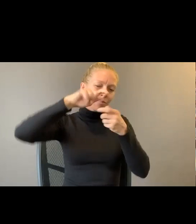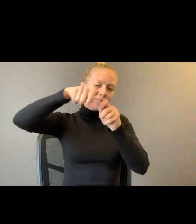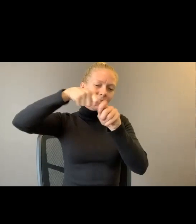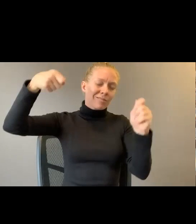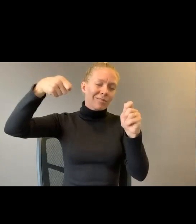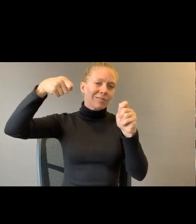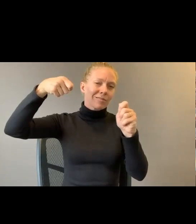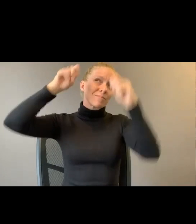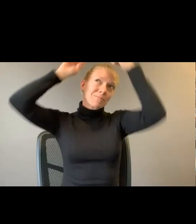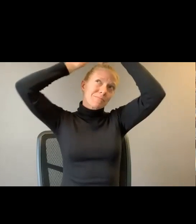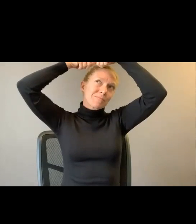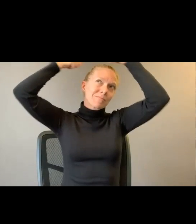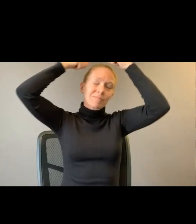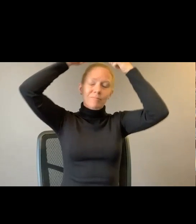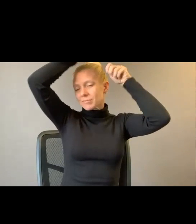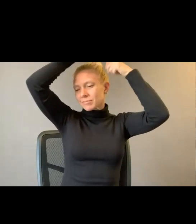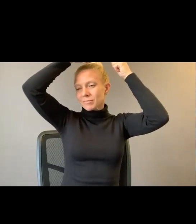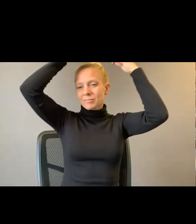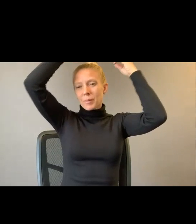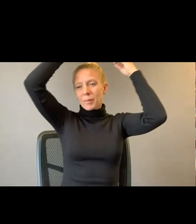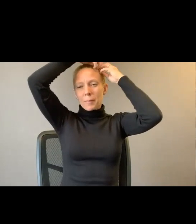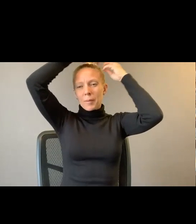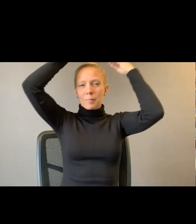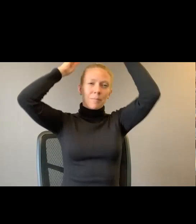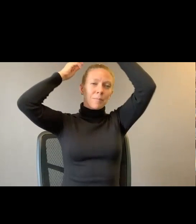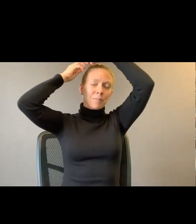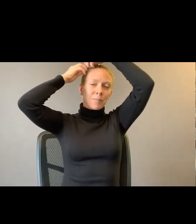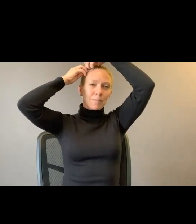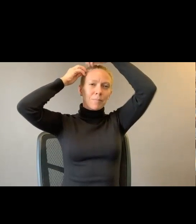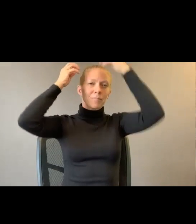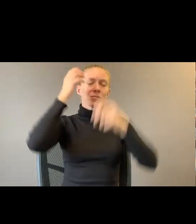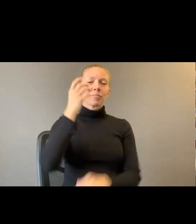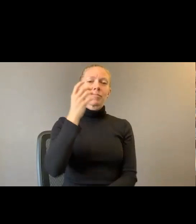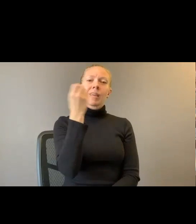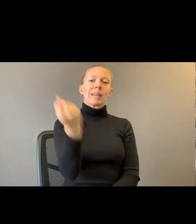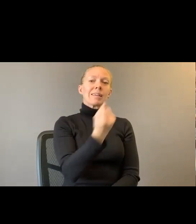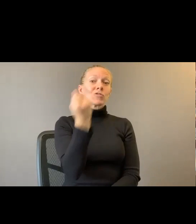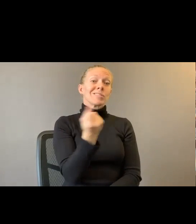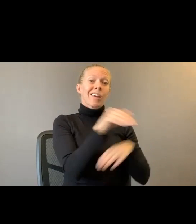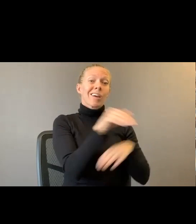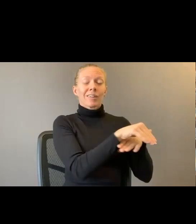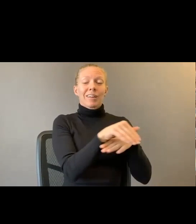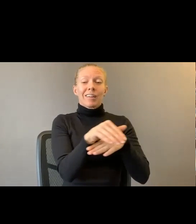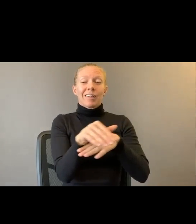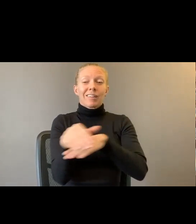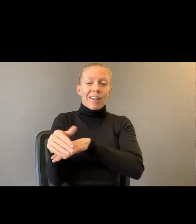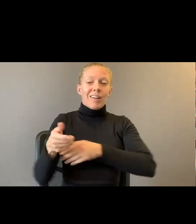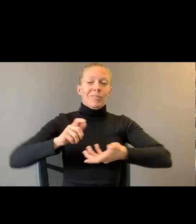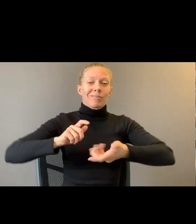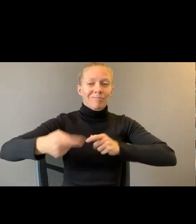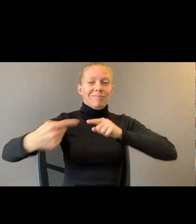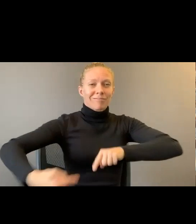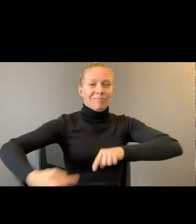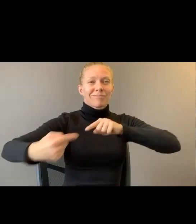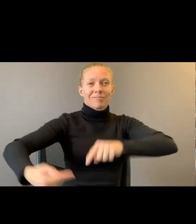bright marbled orbs. Each Saturday night we'd do this dance. When she had no room for my mother's and